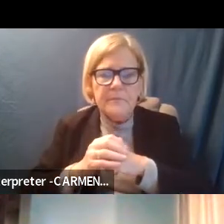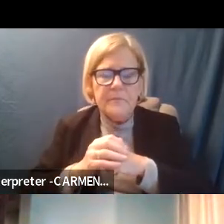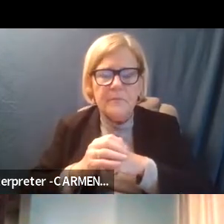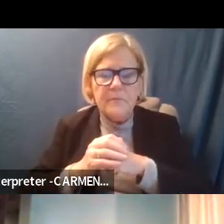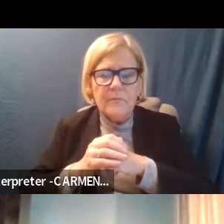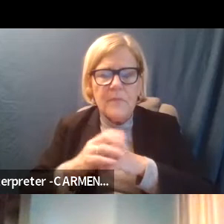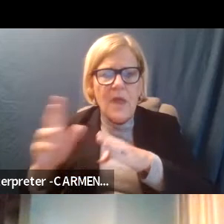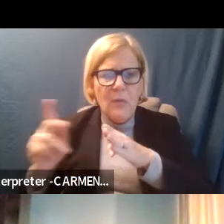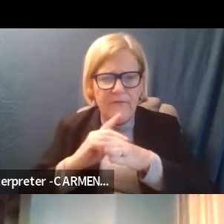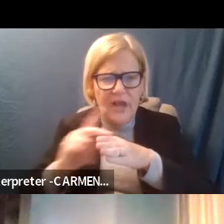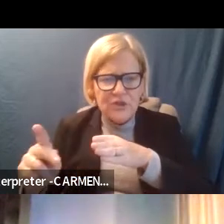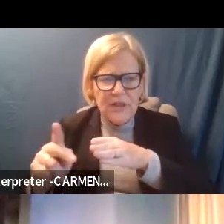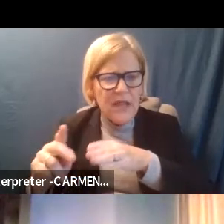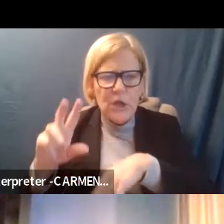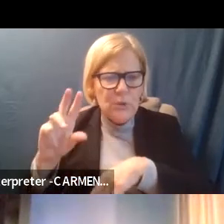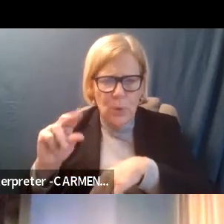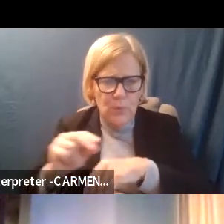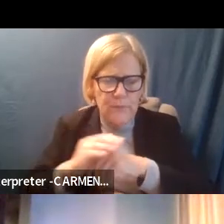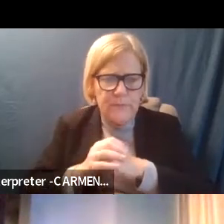professionally, no.